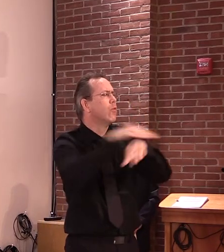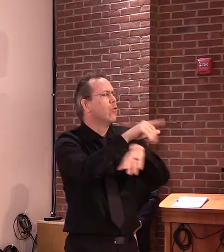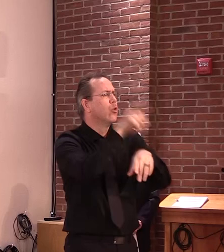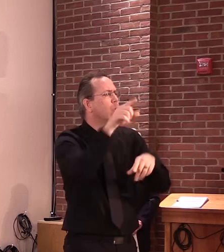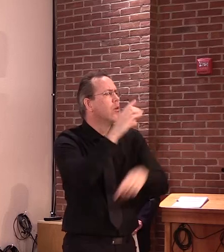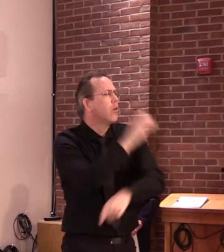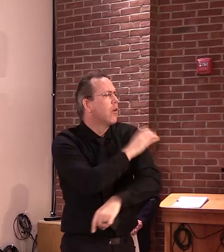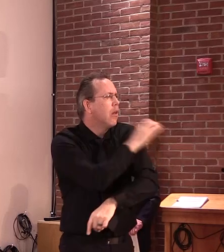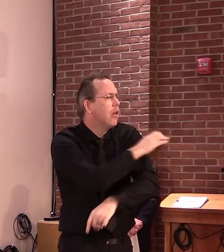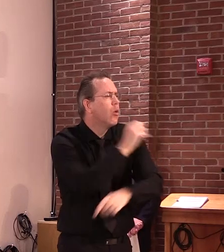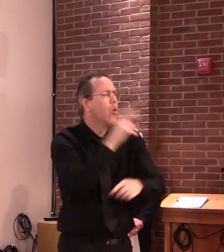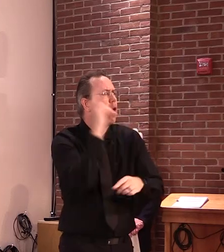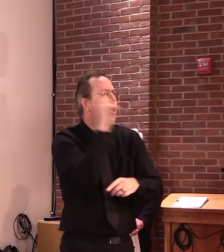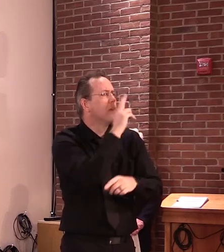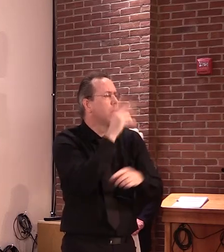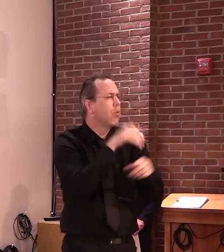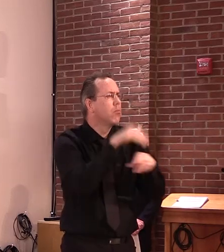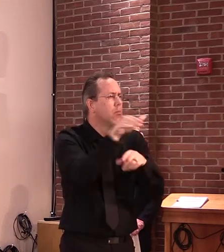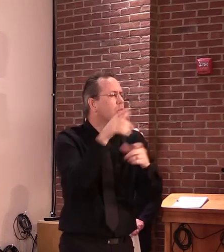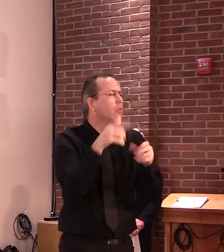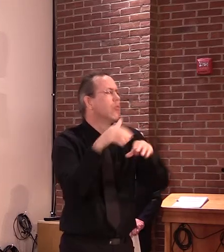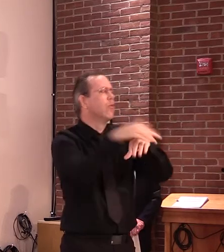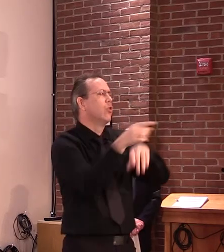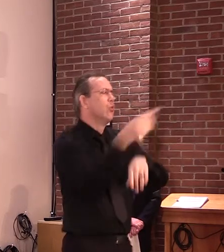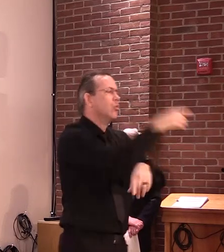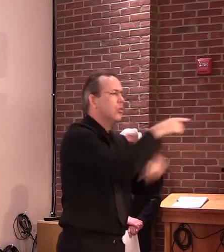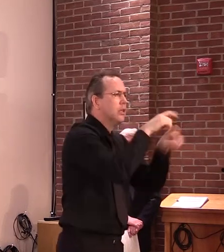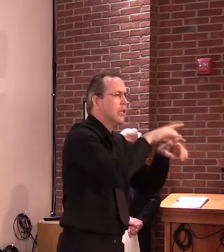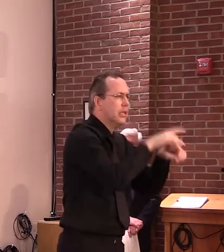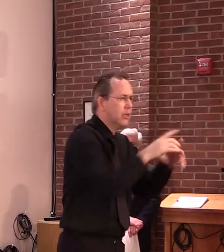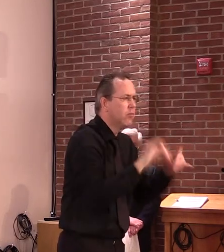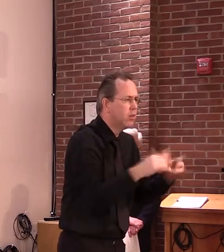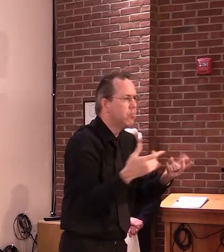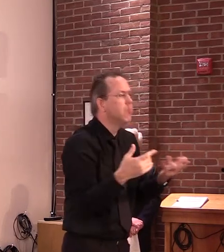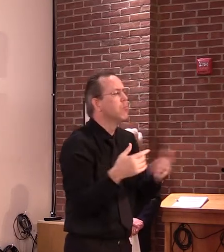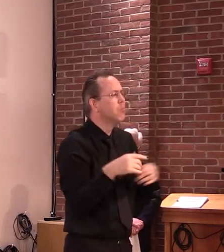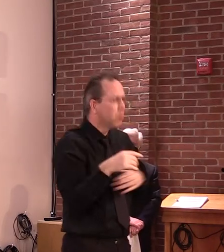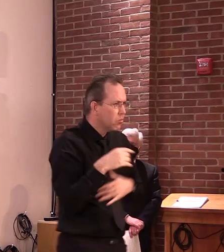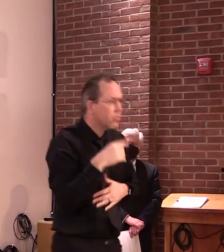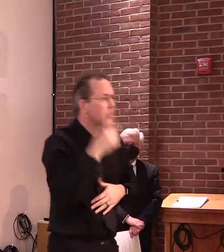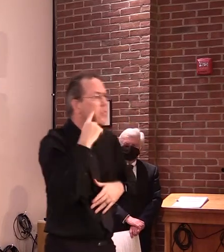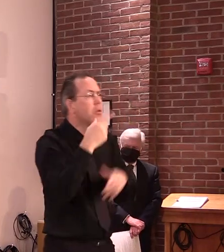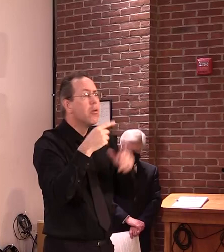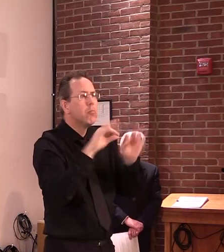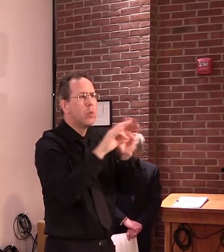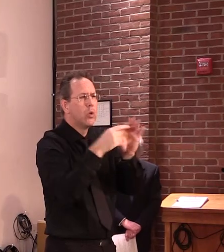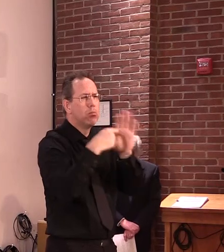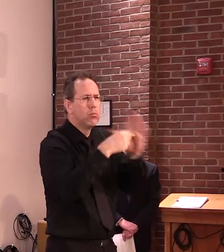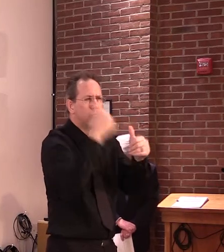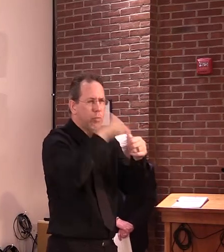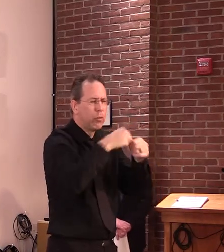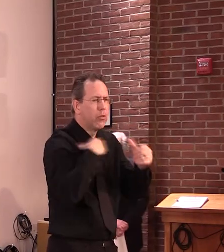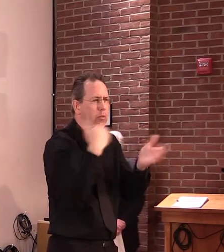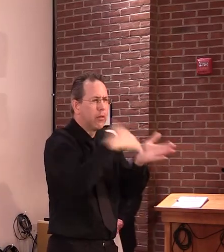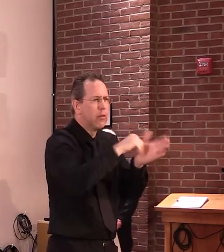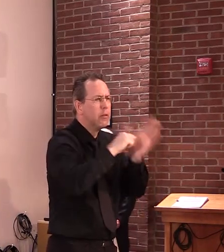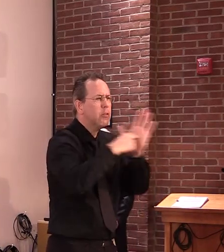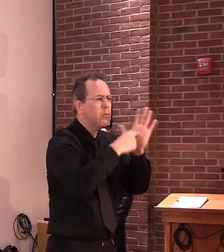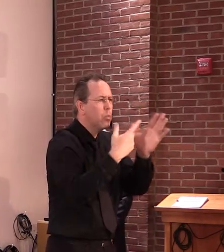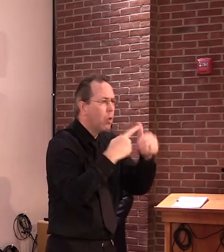And be aware that the list of symptoms recognized to be associated with COVID-19 has expanded.